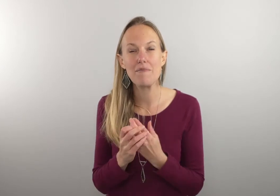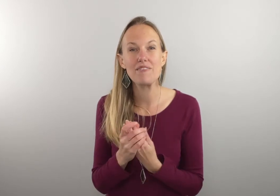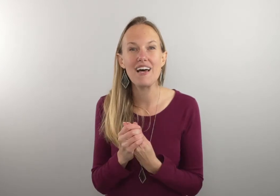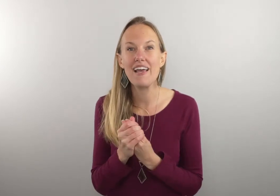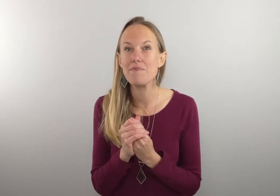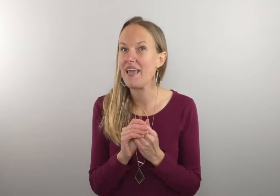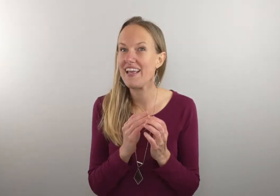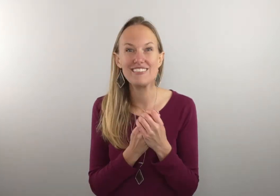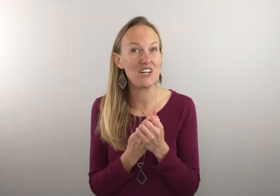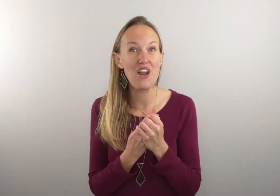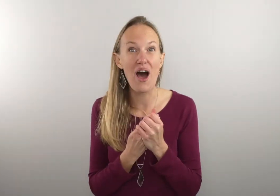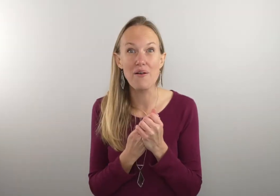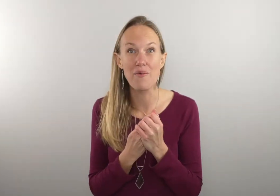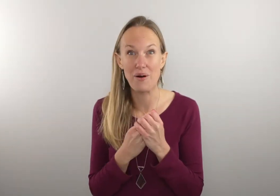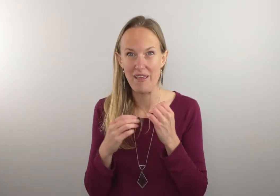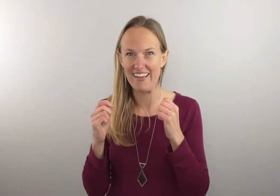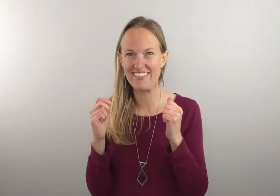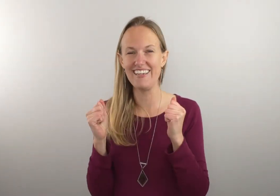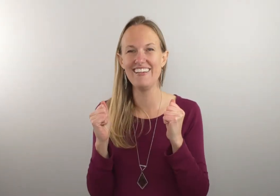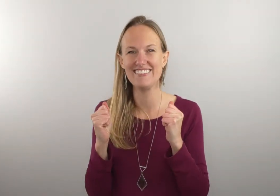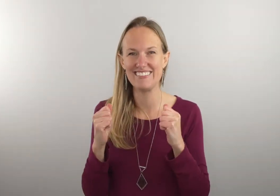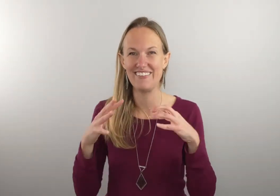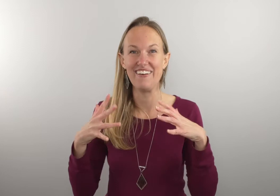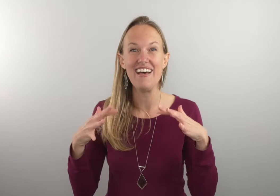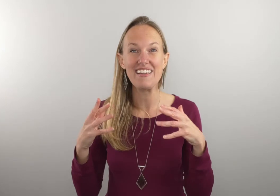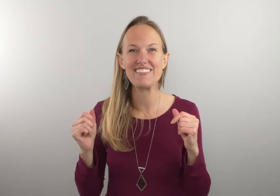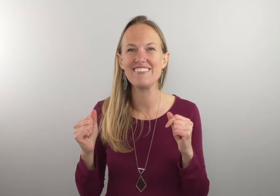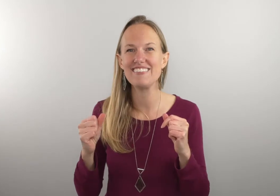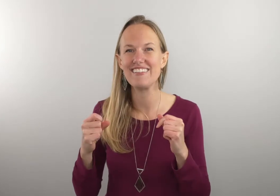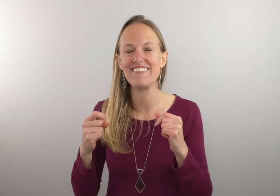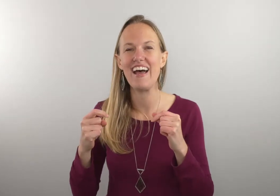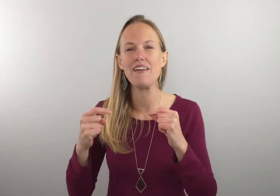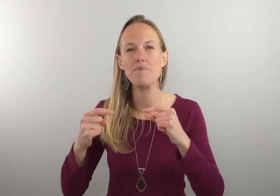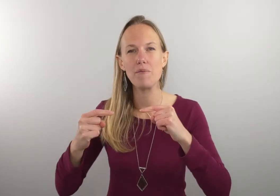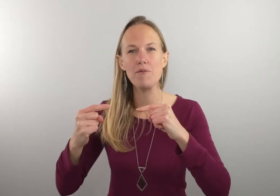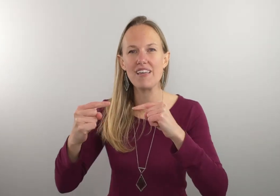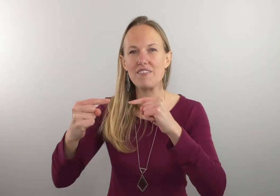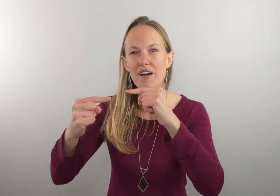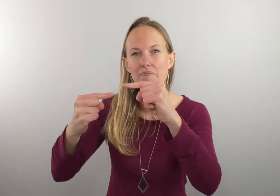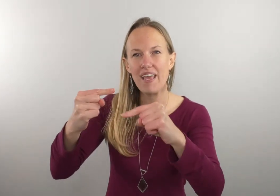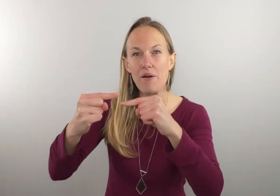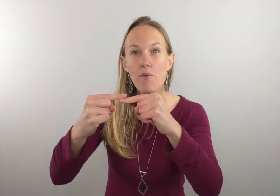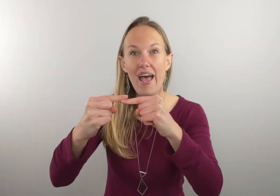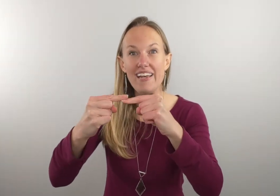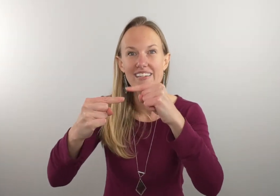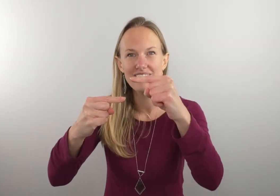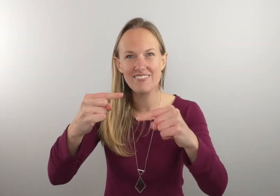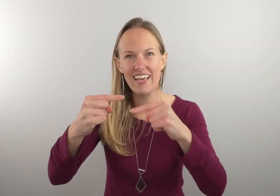outside and my hands are not warm yet so excuse that they're red but we will get through it okay when okay